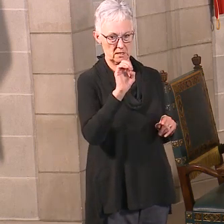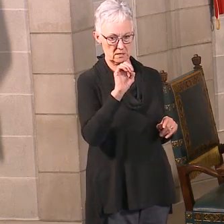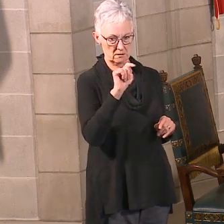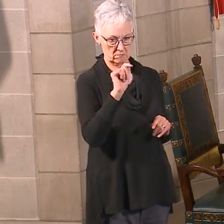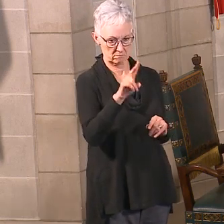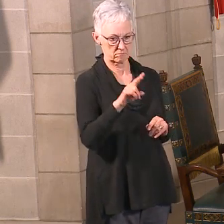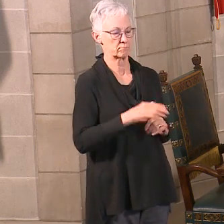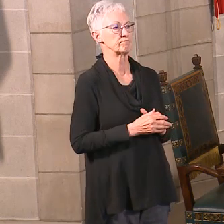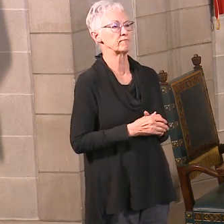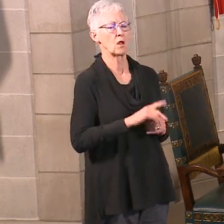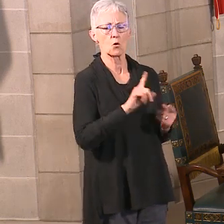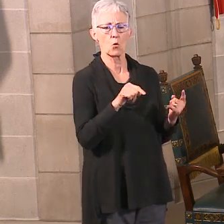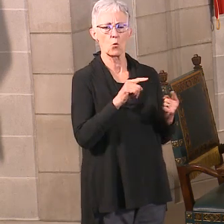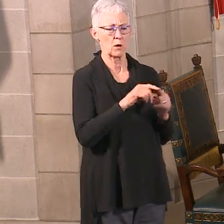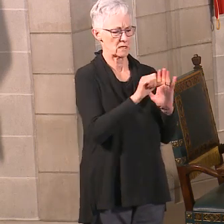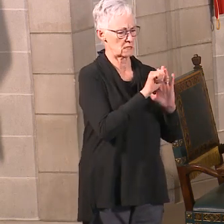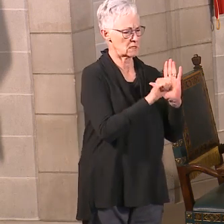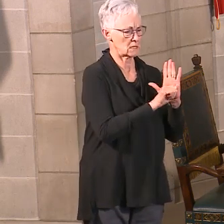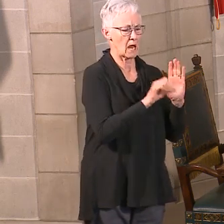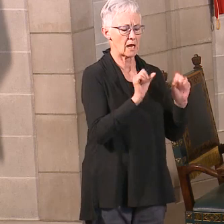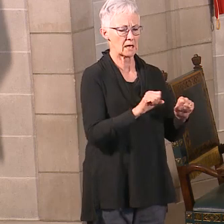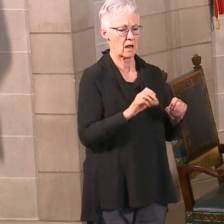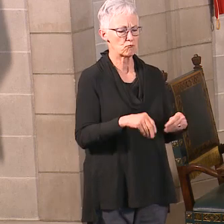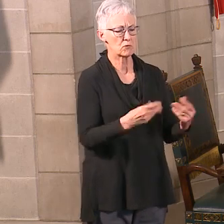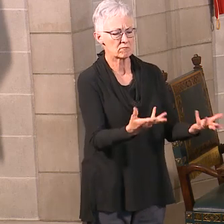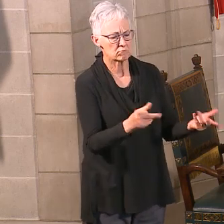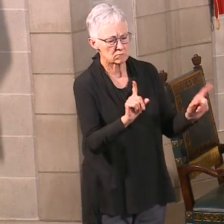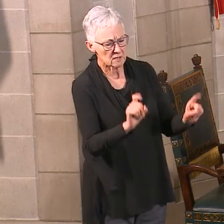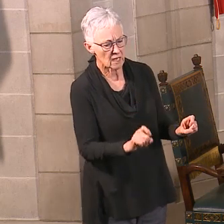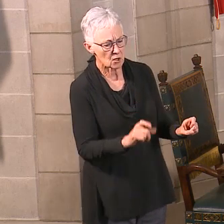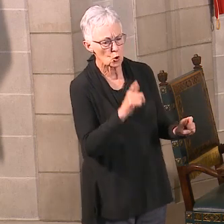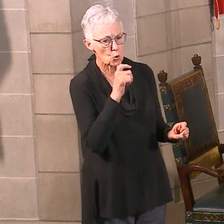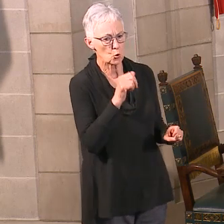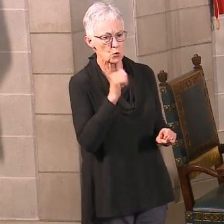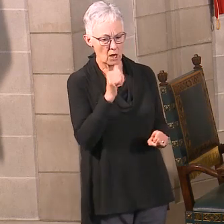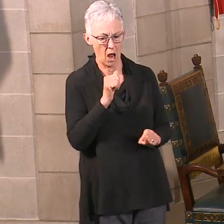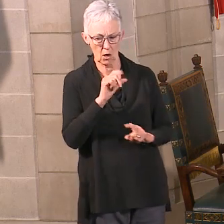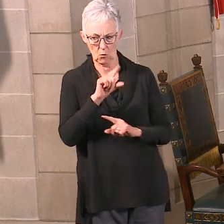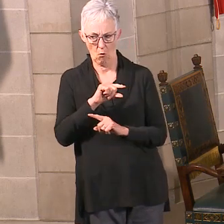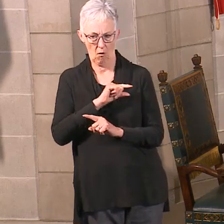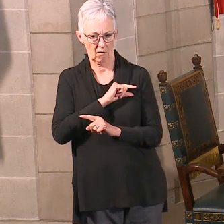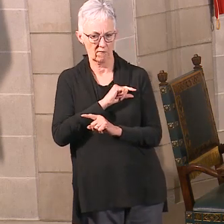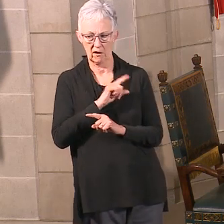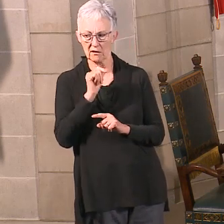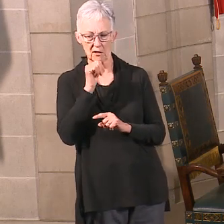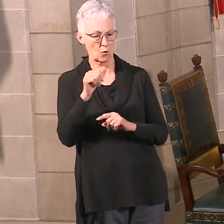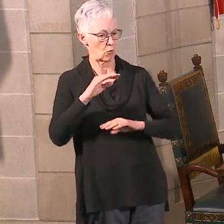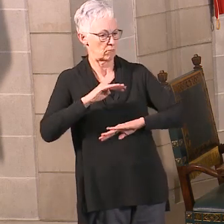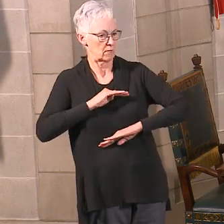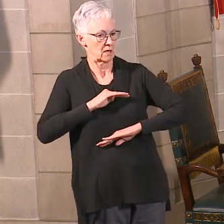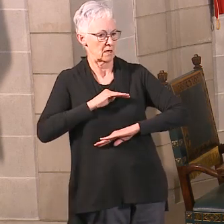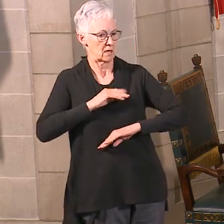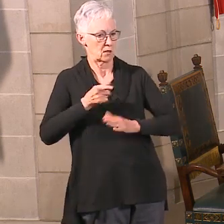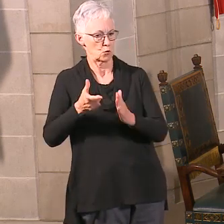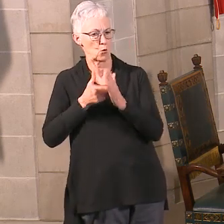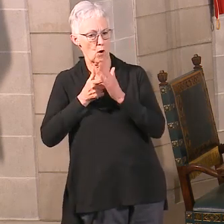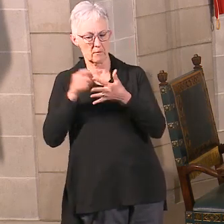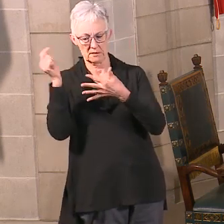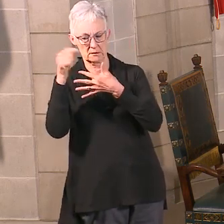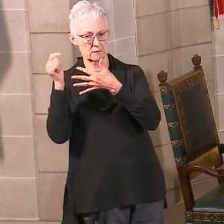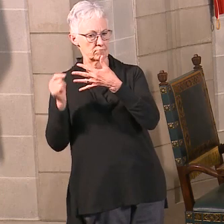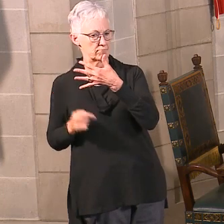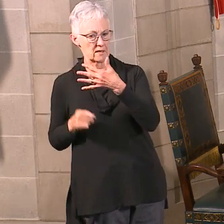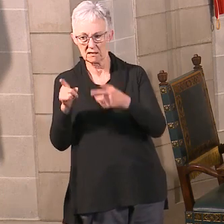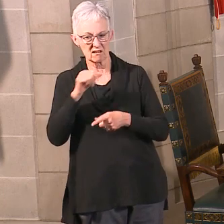are there, when will the state be able to provide testing for people who currently don't qualify because maybe they're asymptomatic? Or maybe they're not one of those high-risk